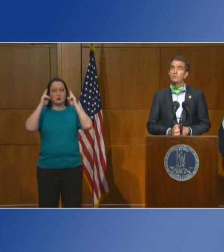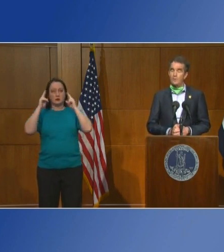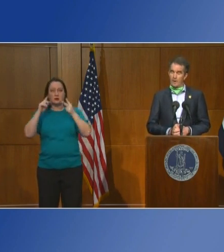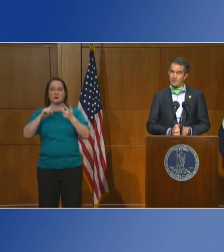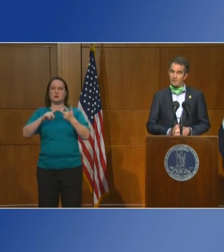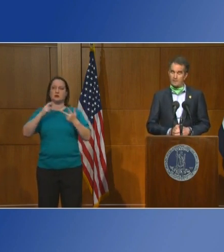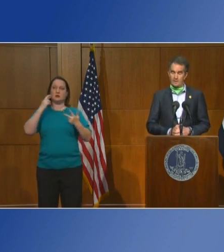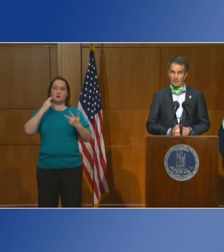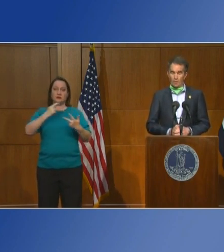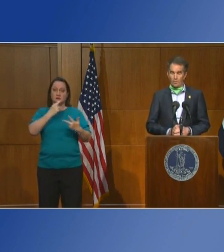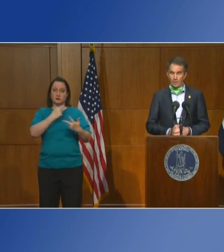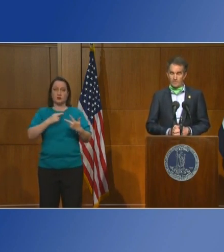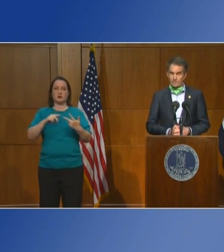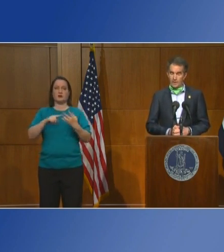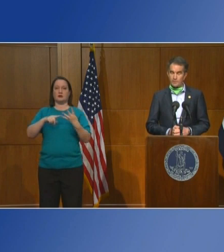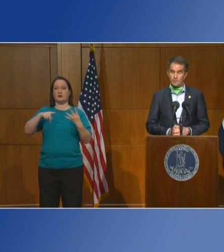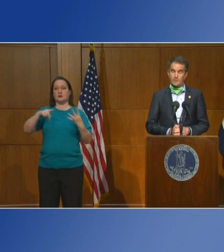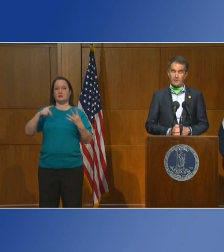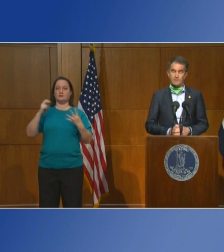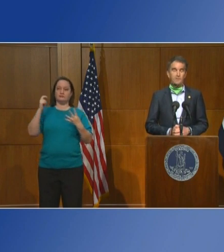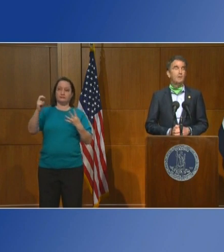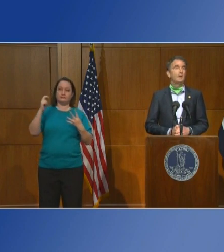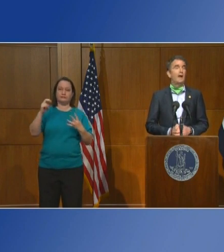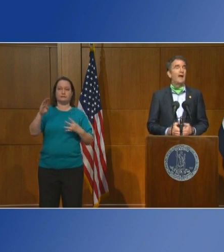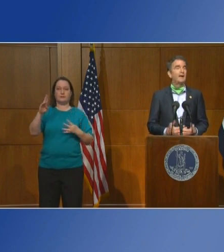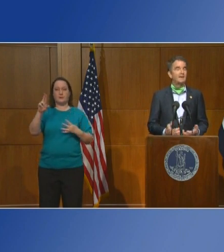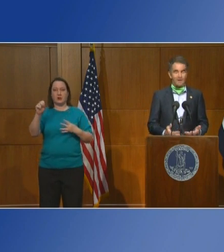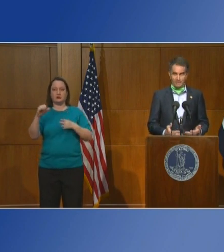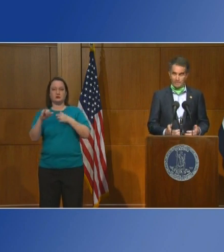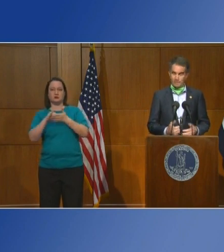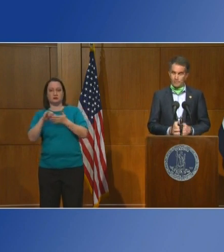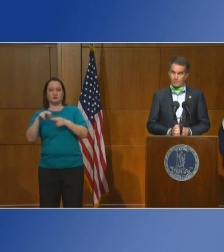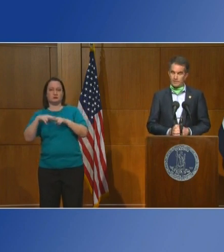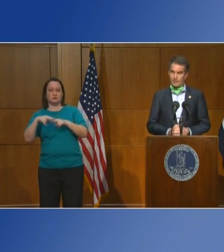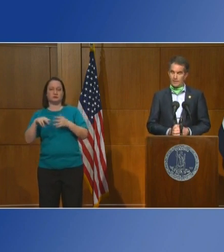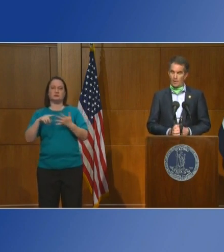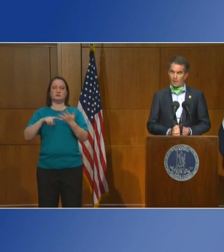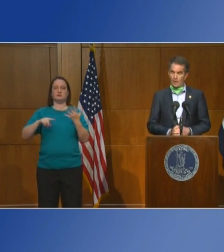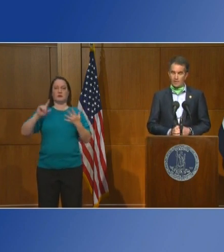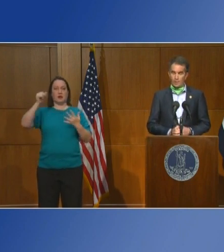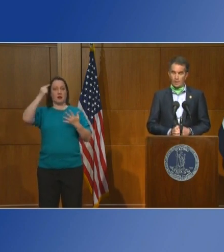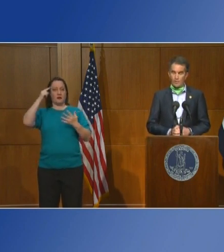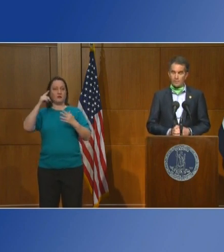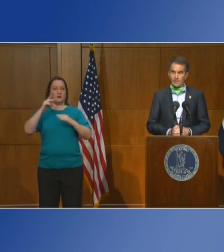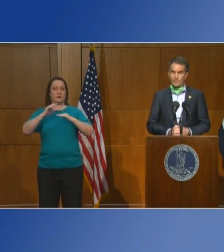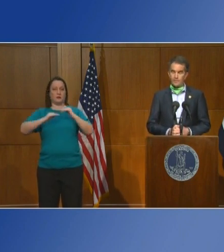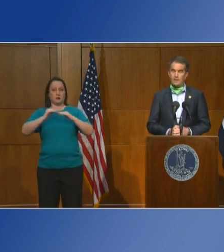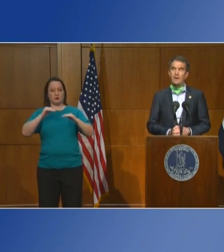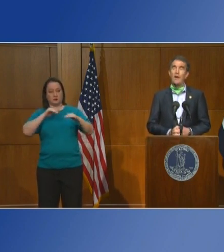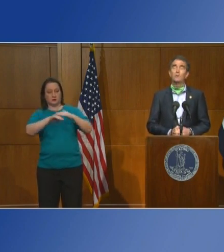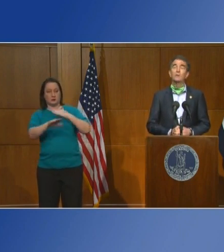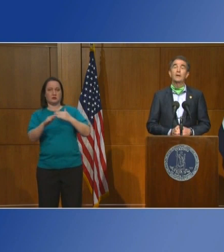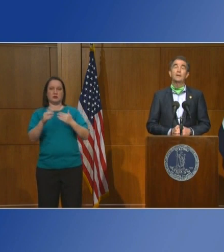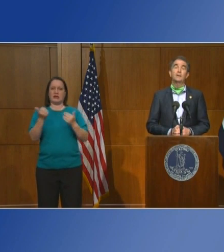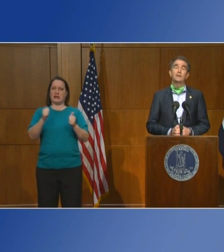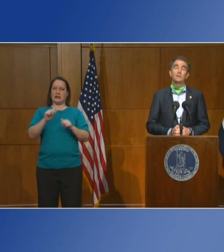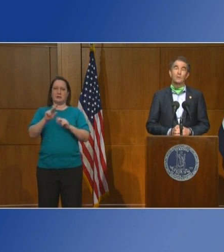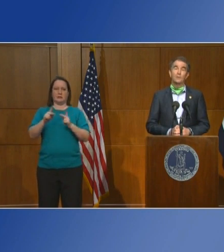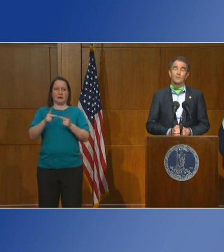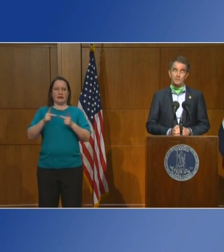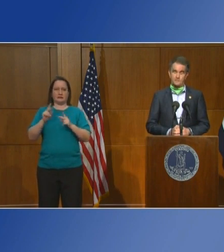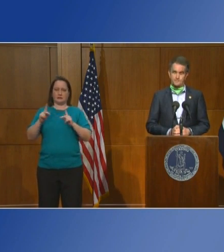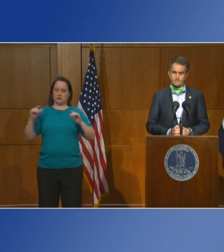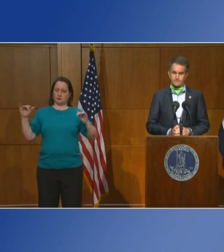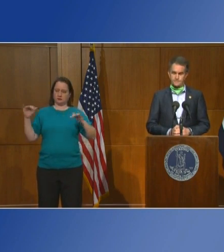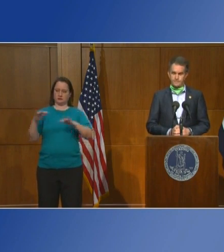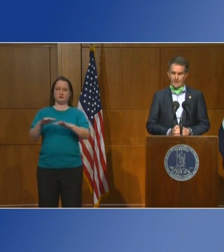a restaurant, on public transportation, at a government building, or anywhere where people can congregate in